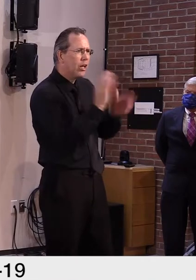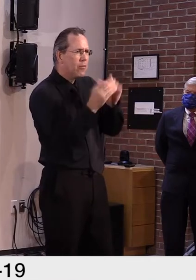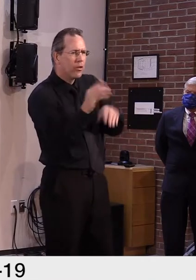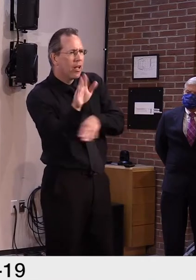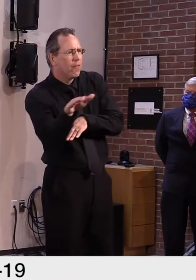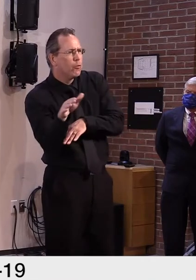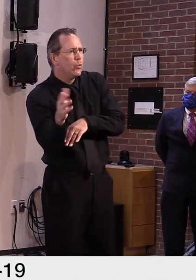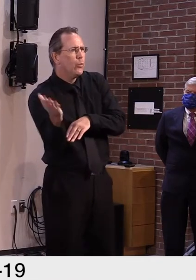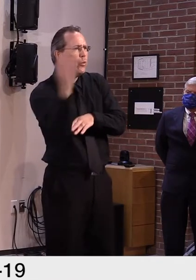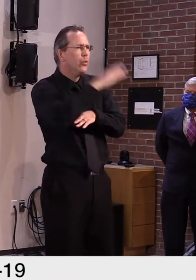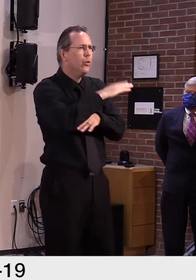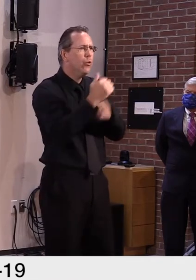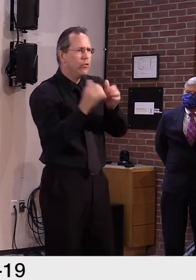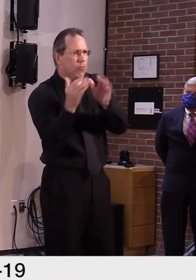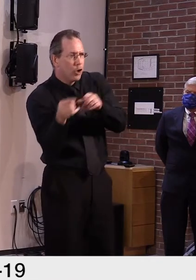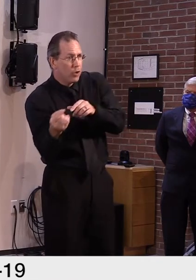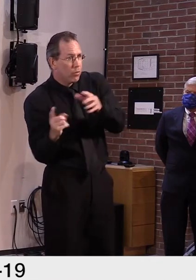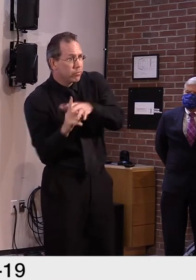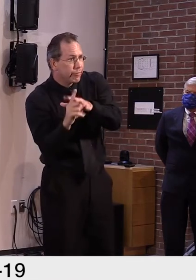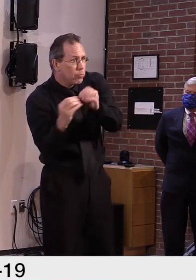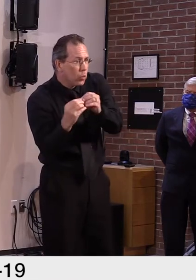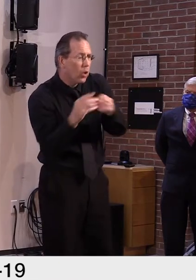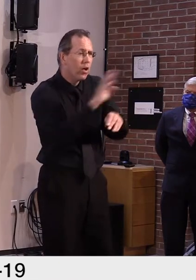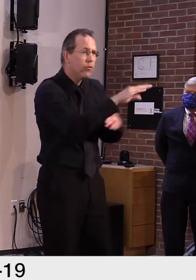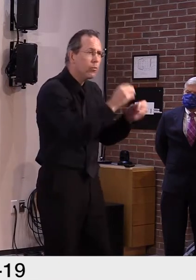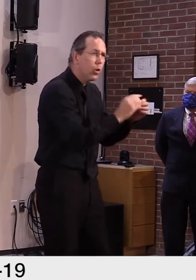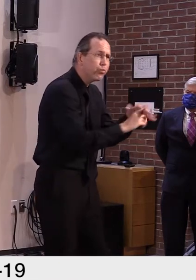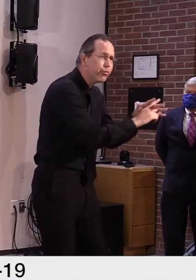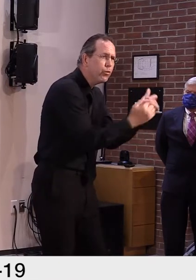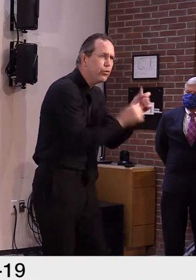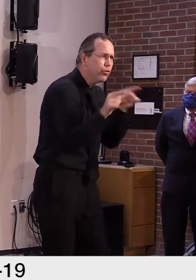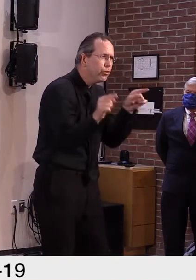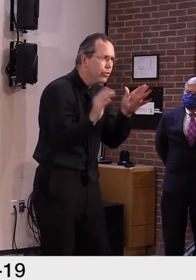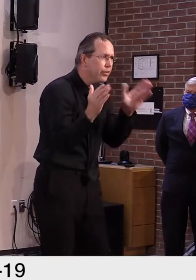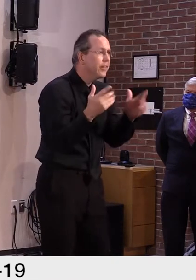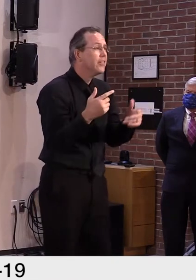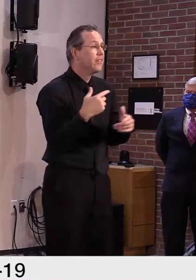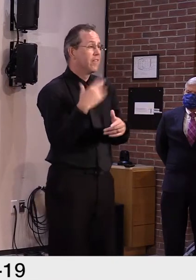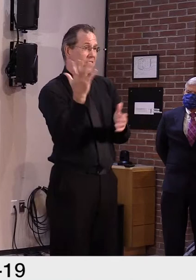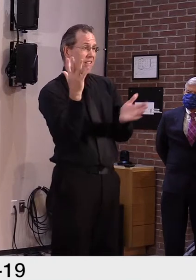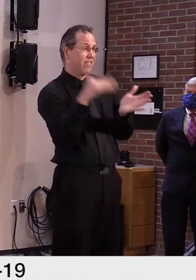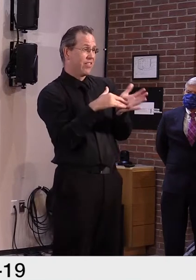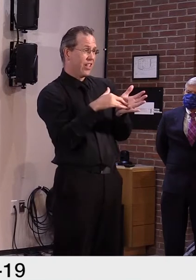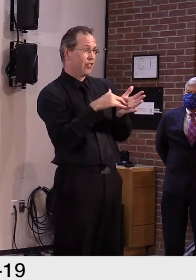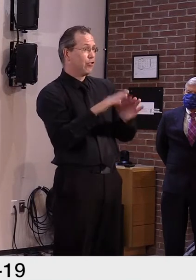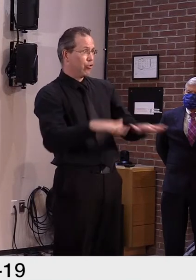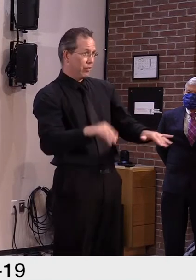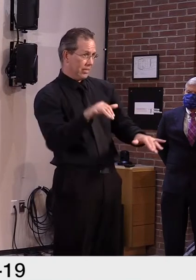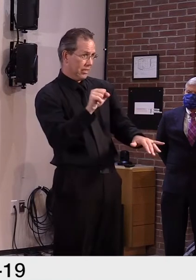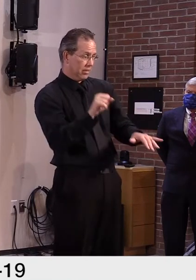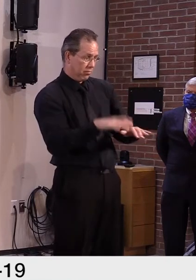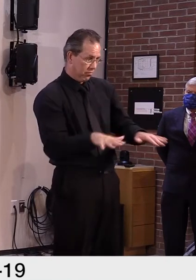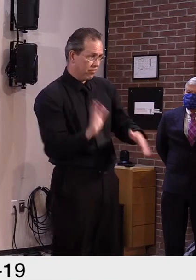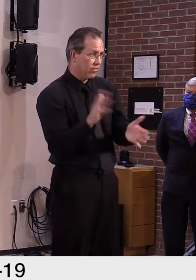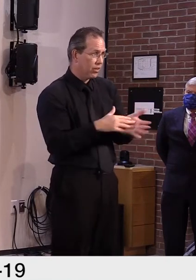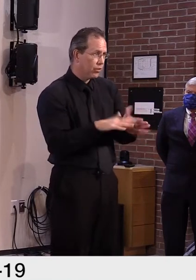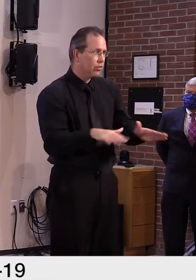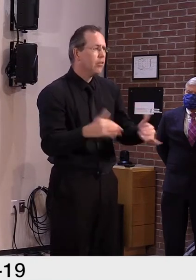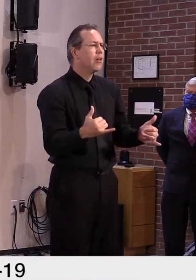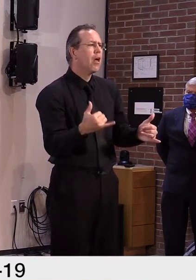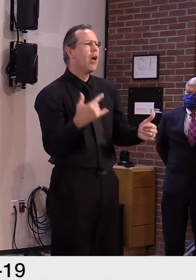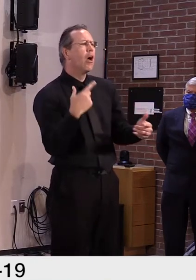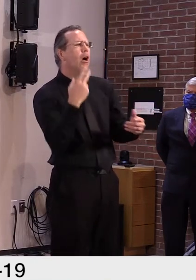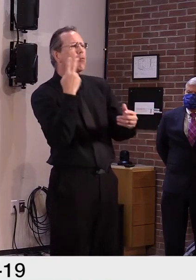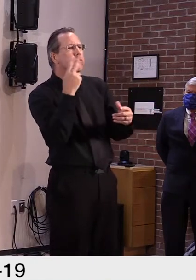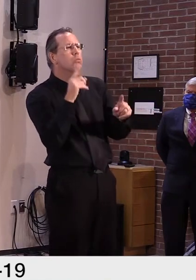be served by the current network, we're talking about children who may be going to hubs, most likely are going to hub more than one day a week.